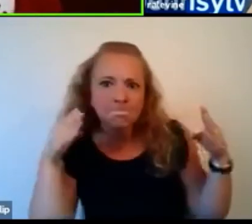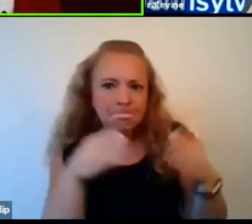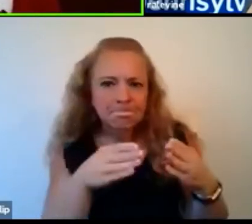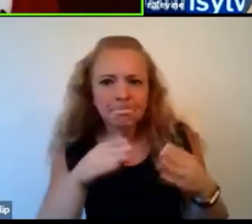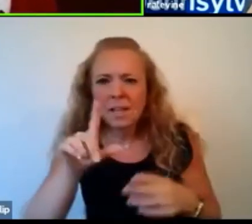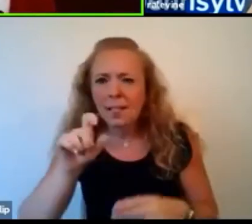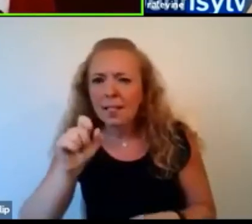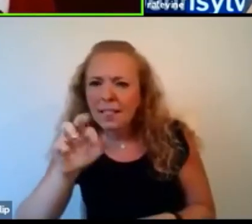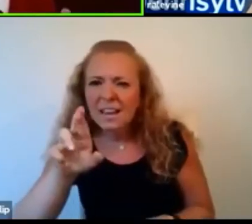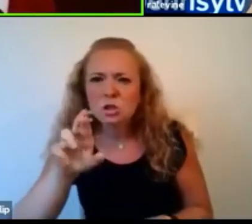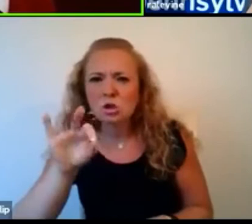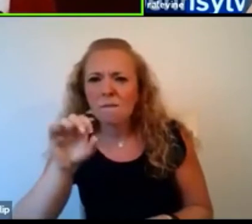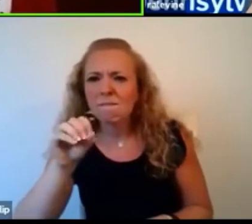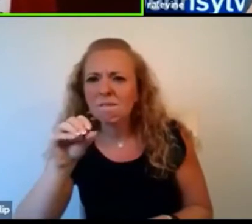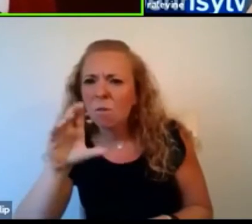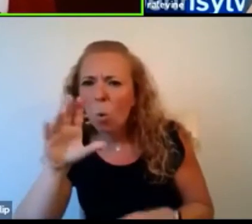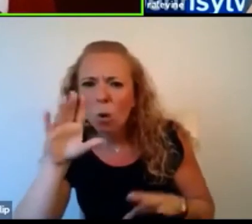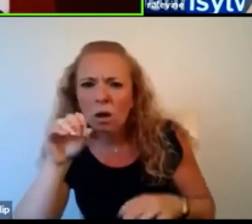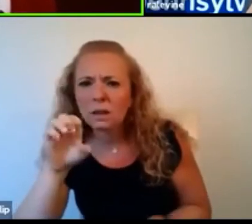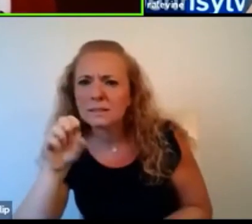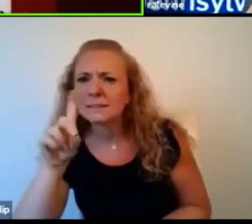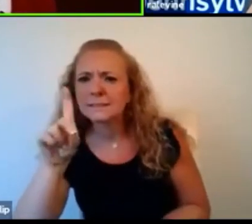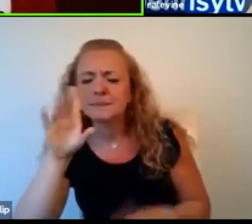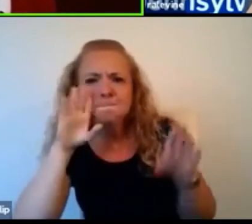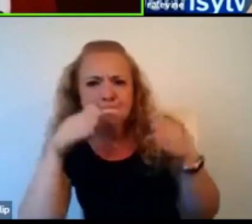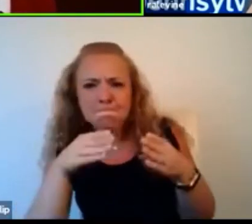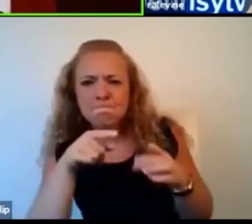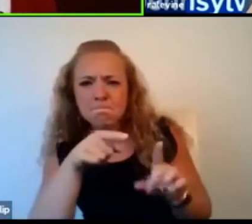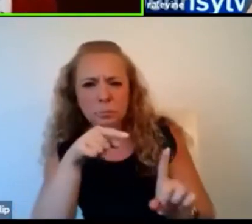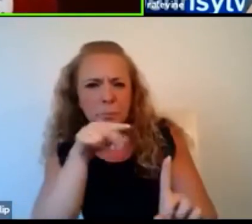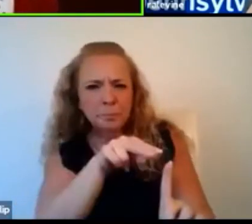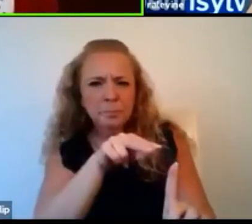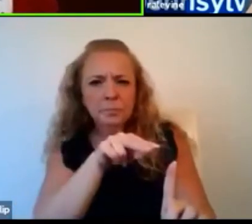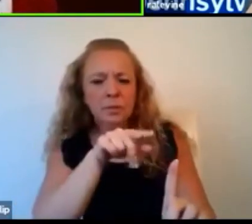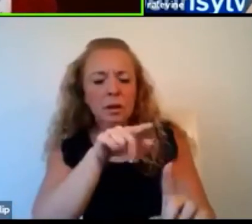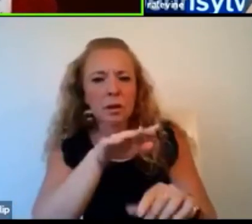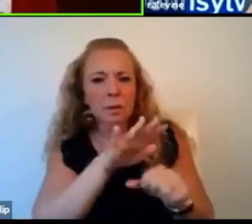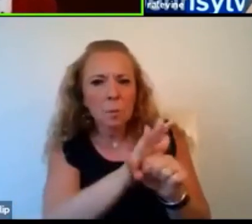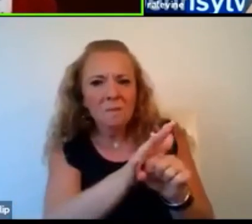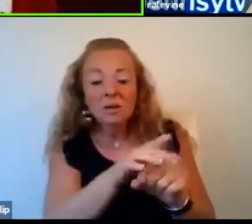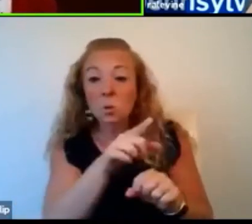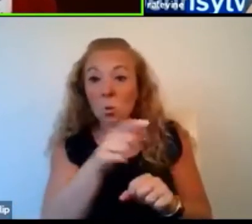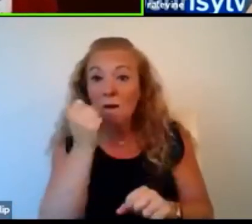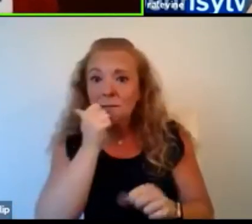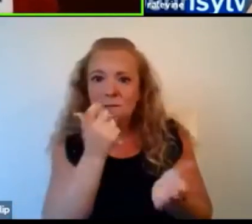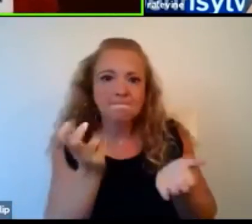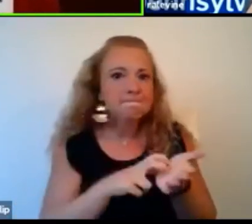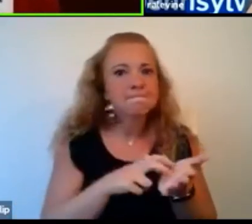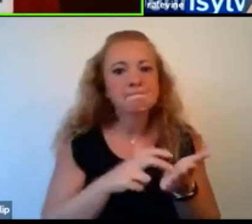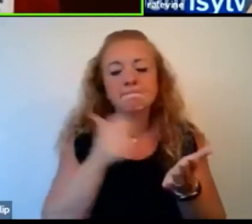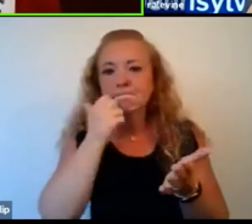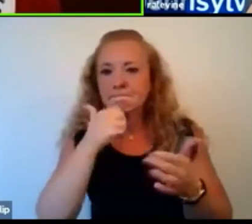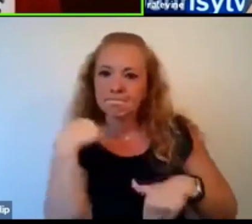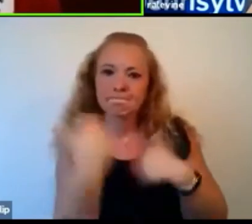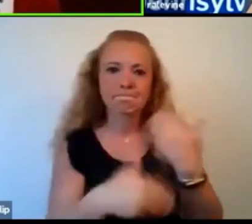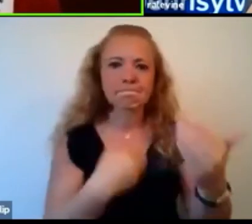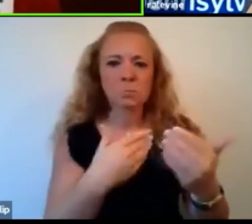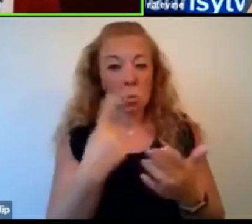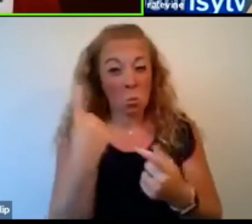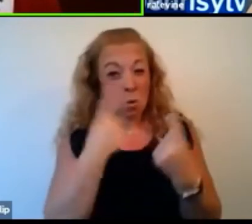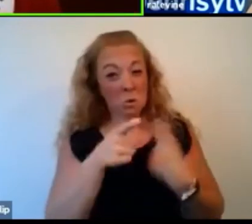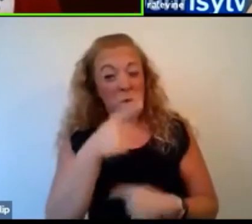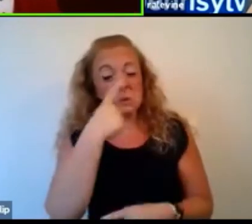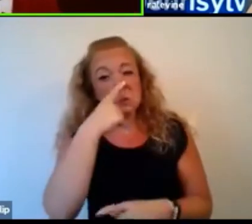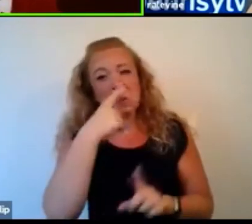pandemic. But you're in that spotlight. And you get up and you do it day after day after day. And I was wondering if you could talk